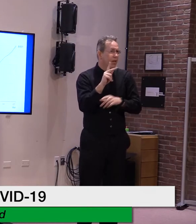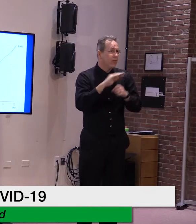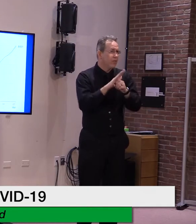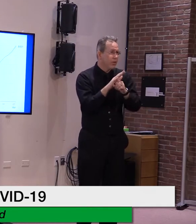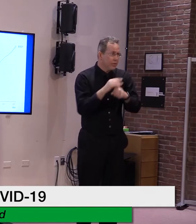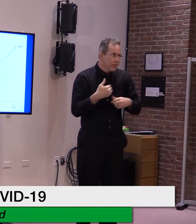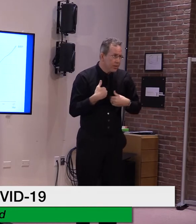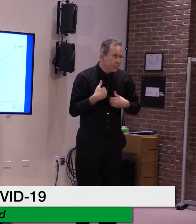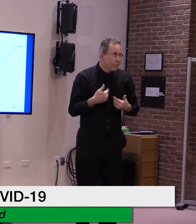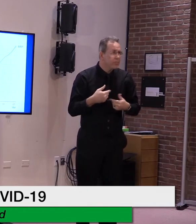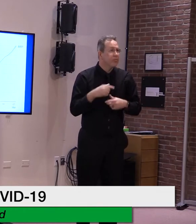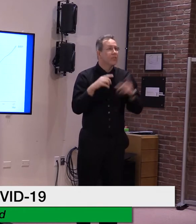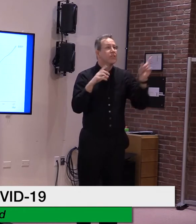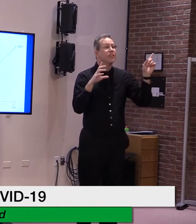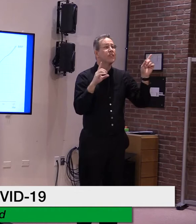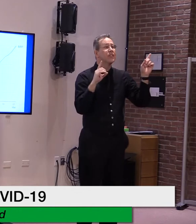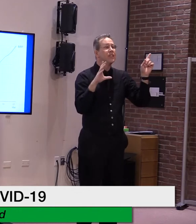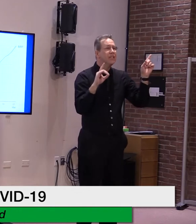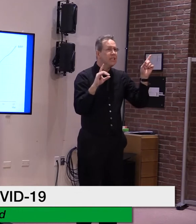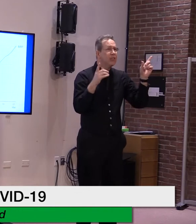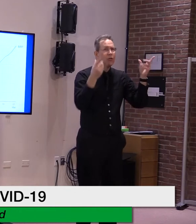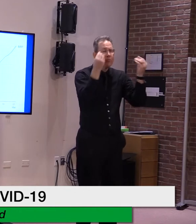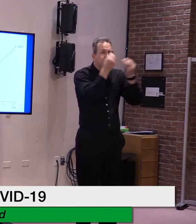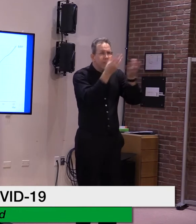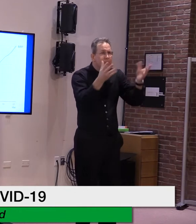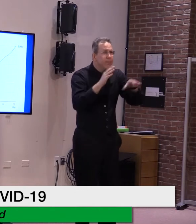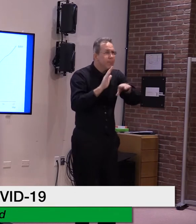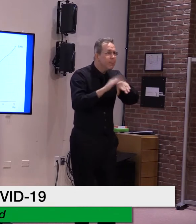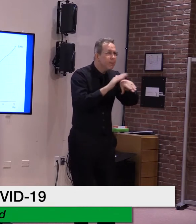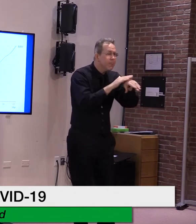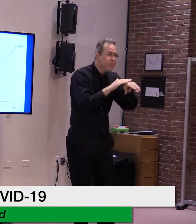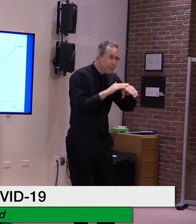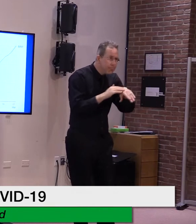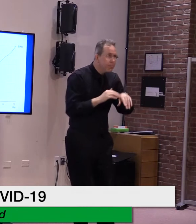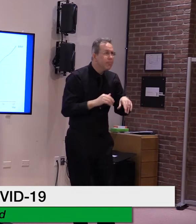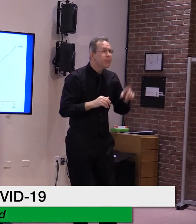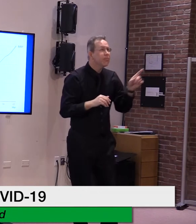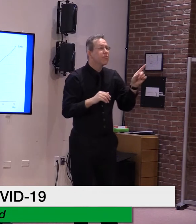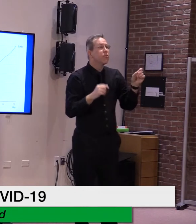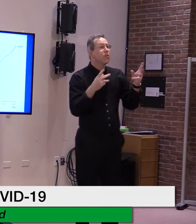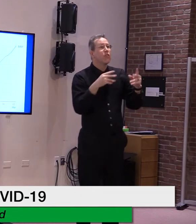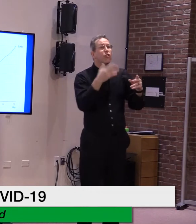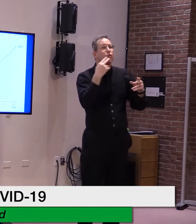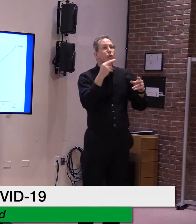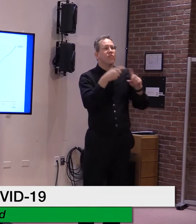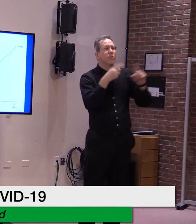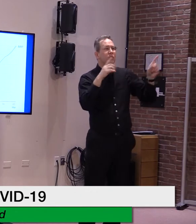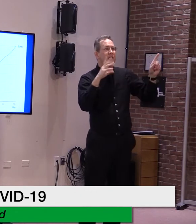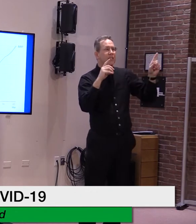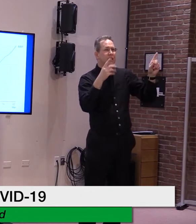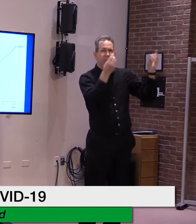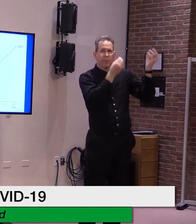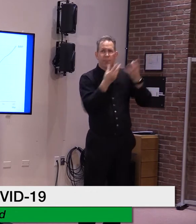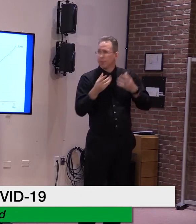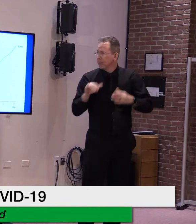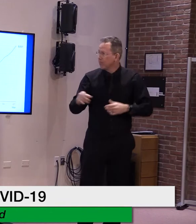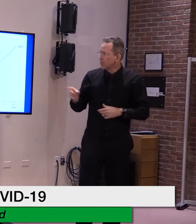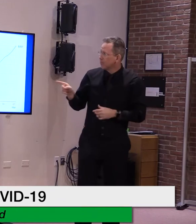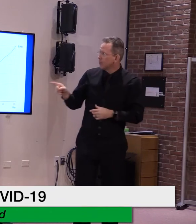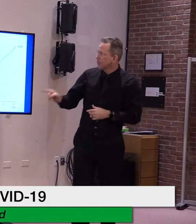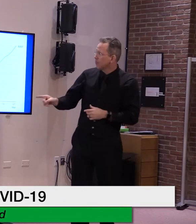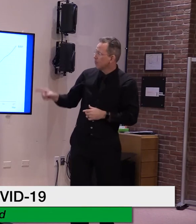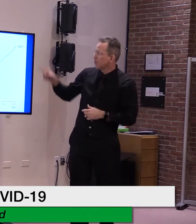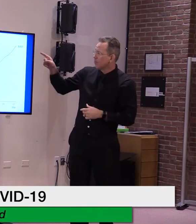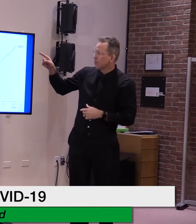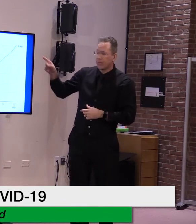Just to let it serve as a good reminder that even with all of the positive information we're seeing in our case data, that the threat of the virus is certainly